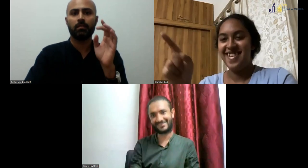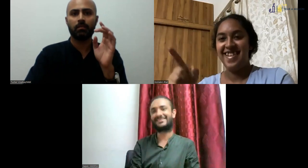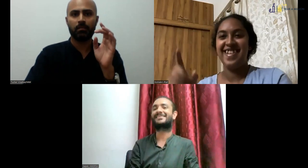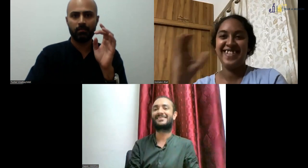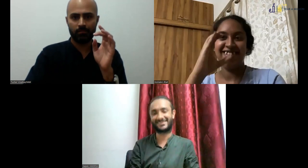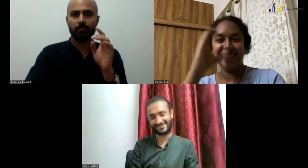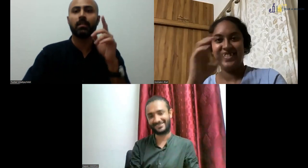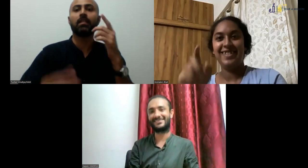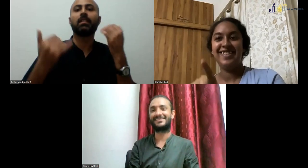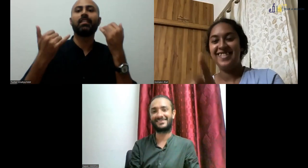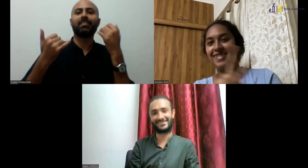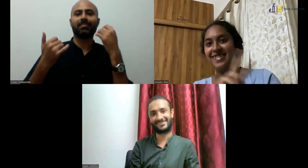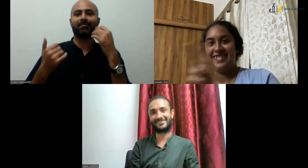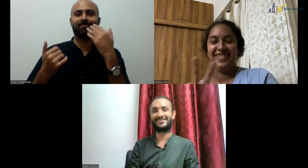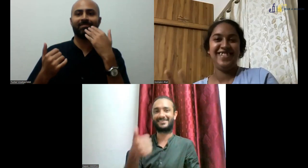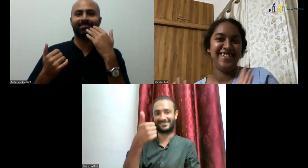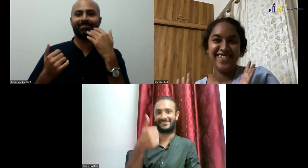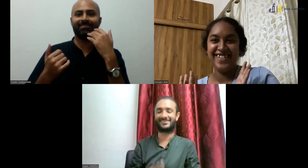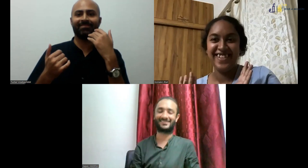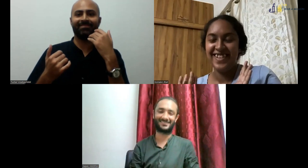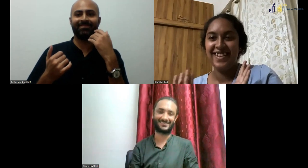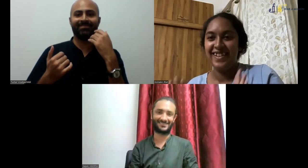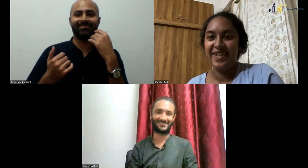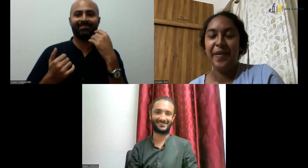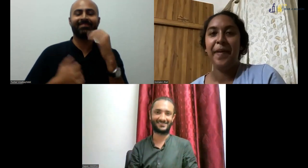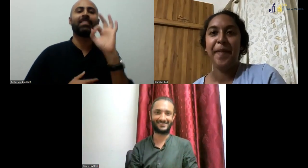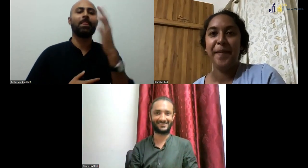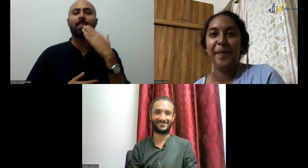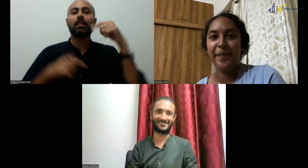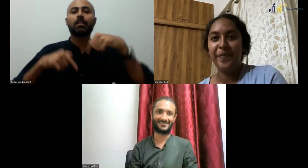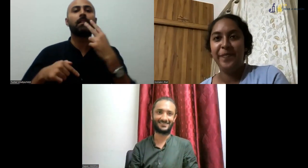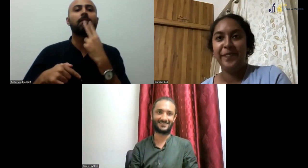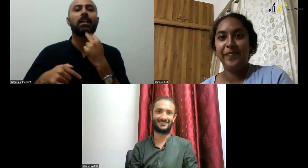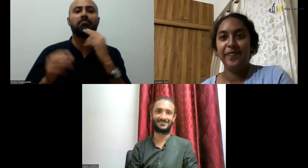Vishwajit then. Oh, that was Vishwajit. Sorry. I got confused.